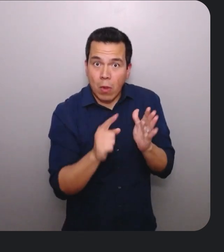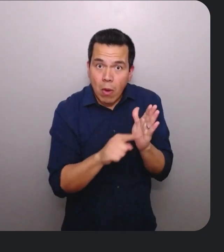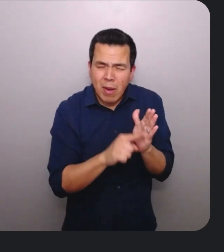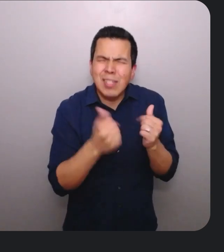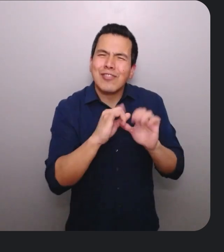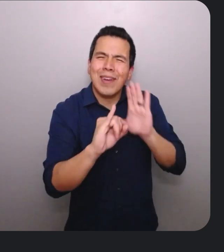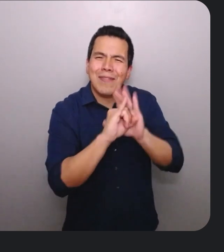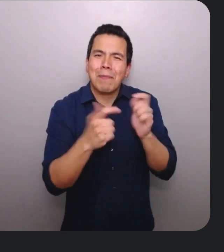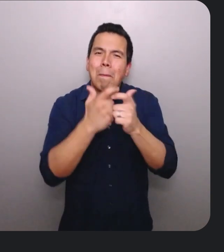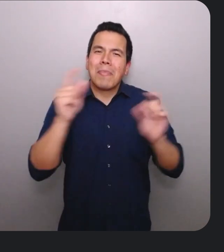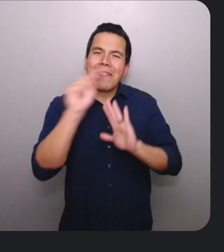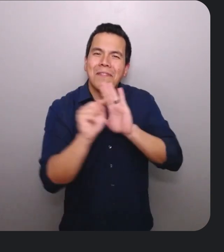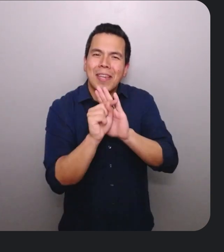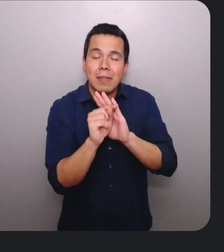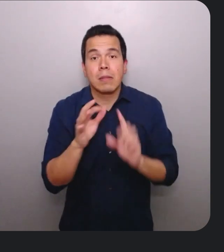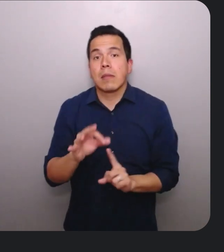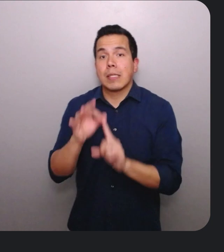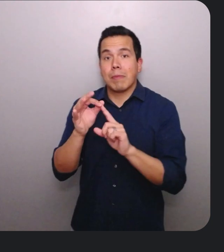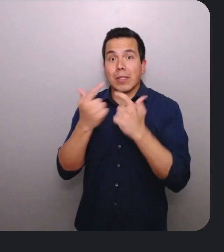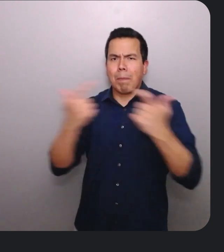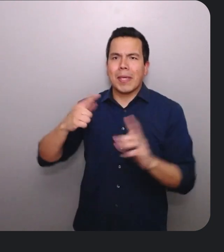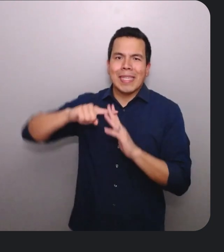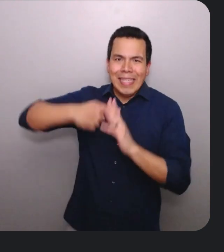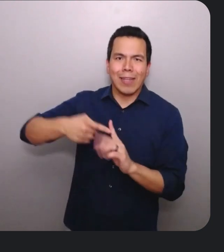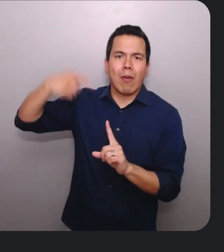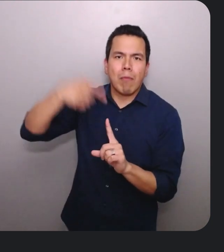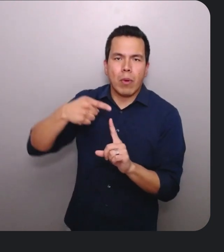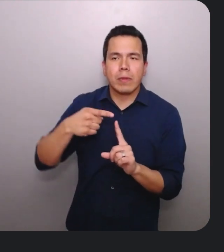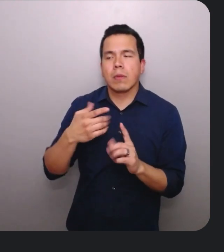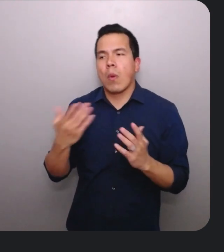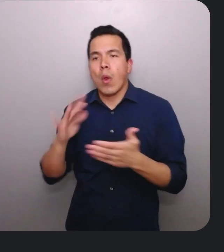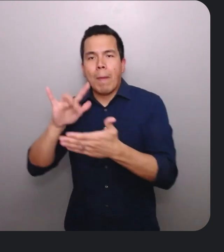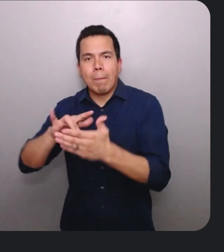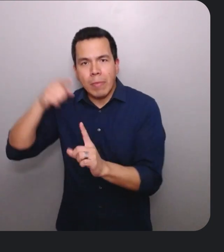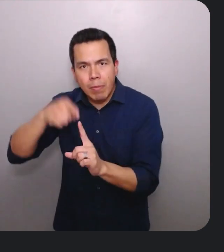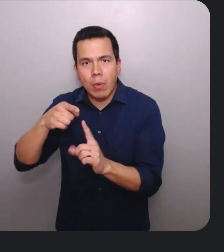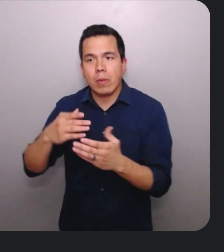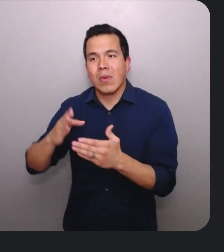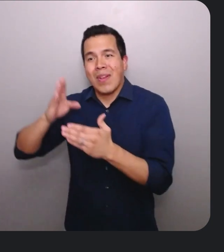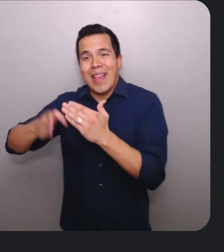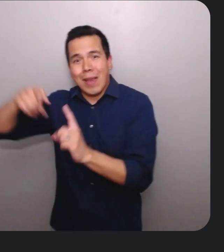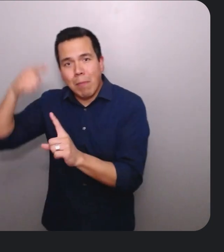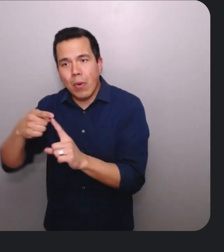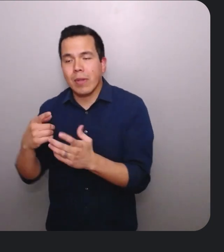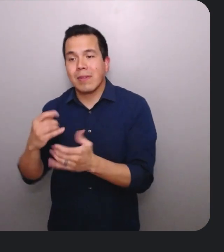major phases, especially kickoff points, midpoint check-ins, final sign-offs, and any approval